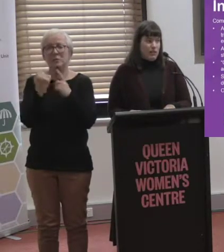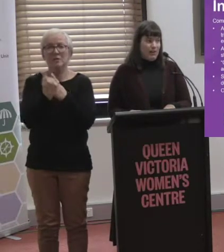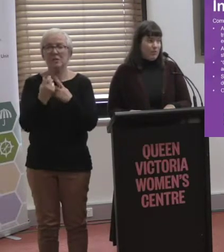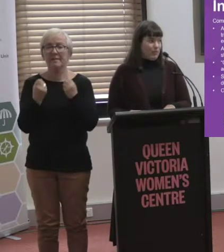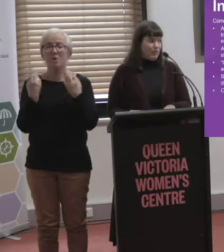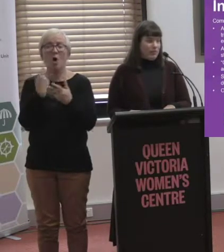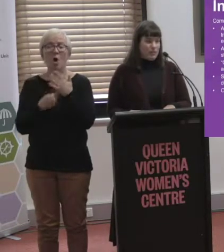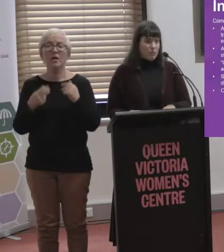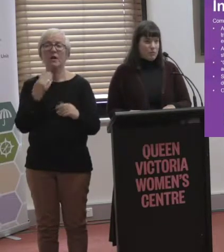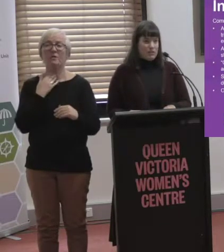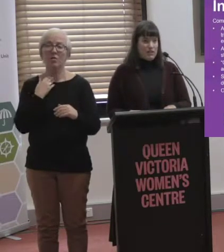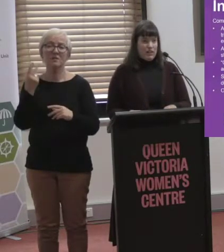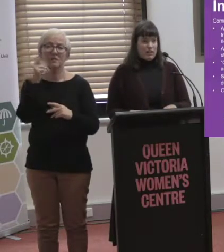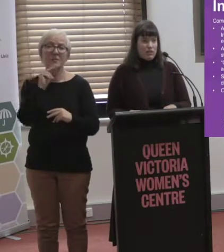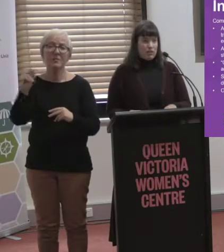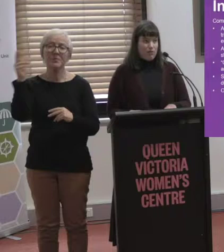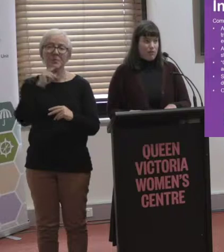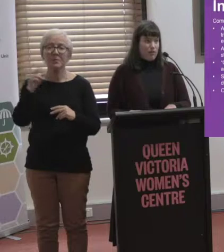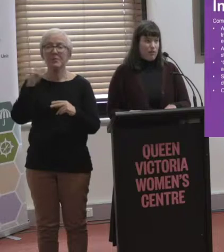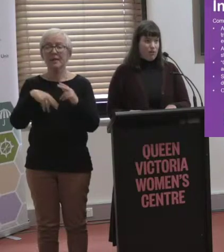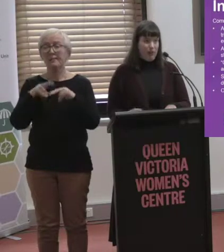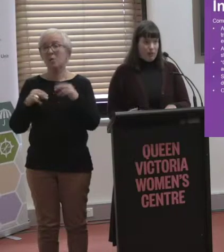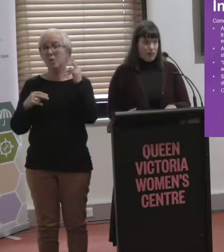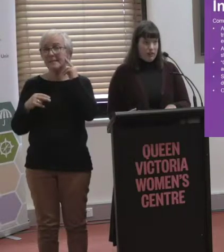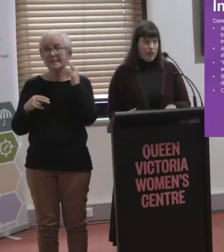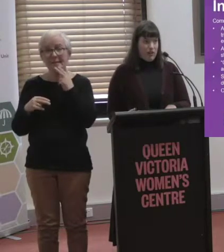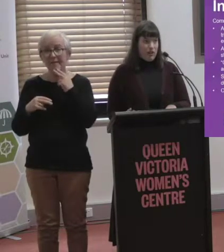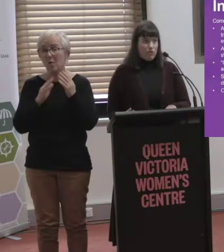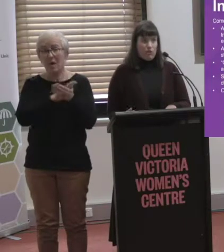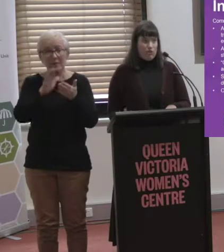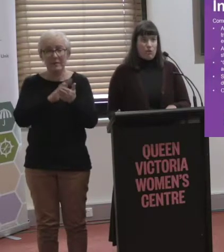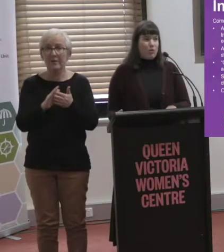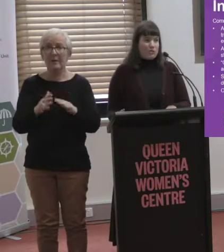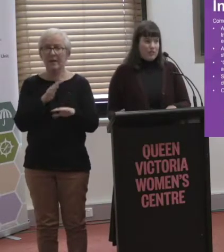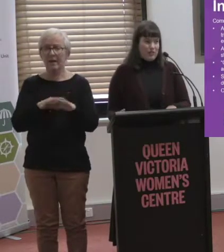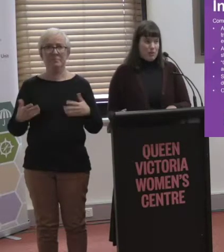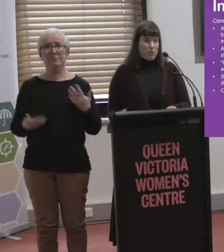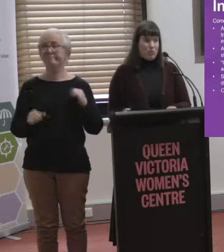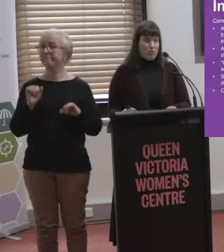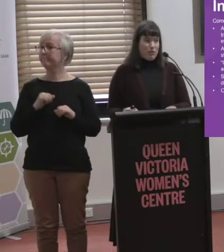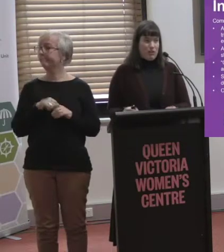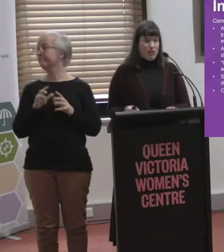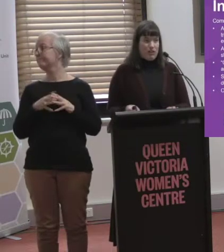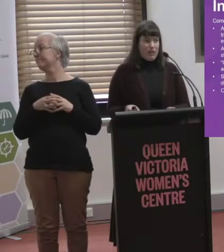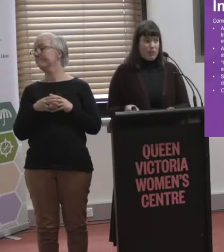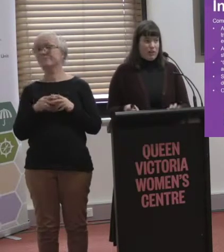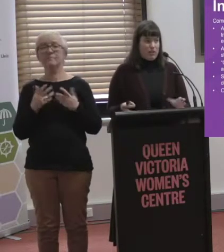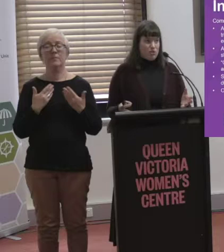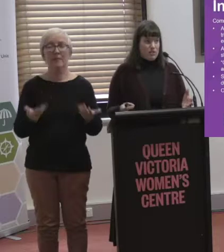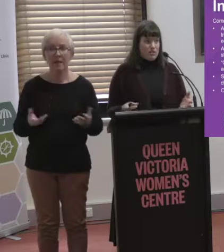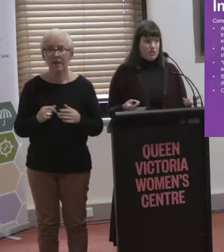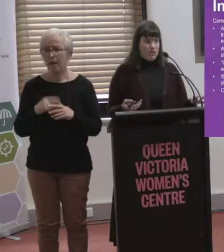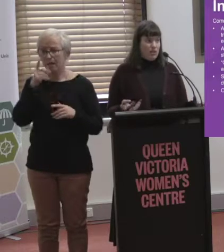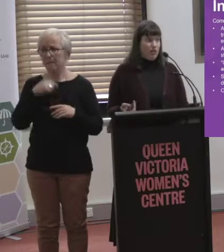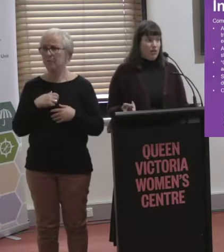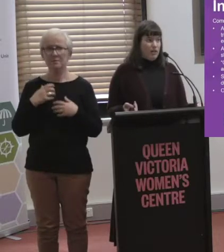equivalent, which means that if you're deaf or hard of hearing, you don't know what's going on, and people reported that they were quite